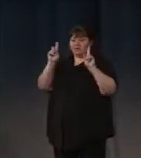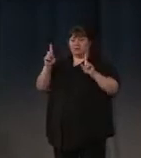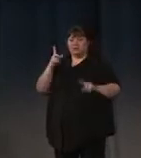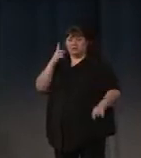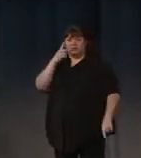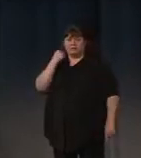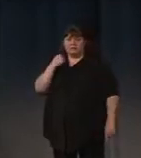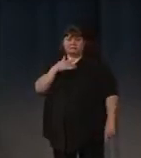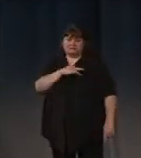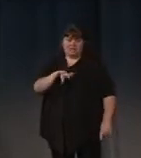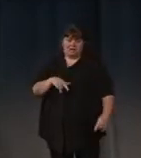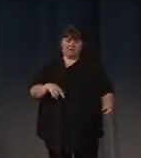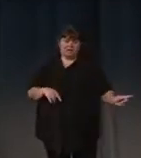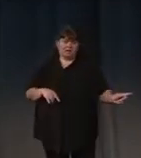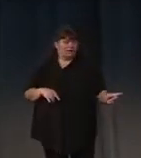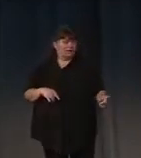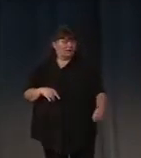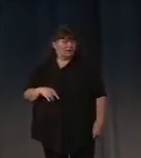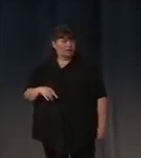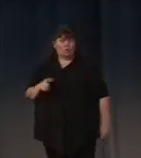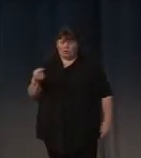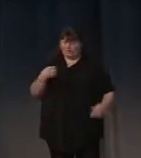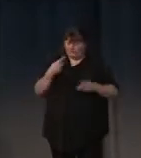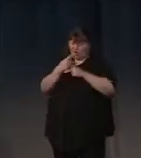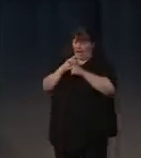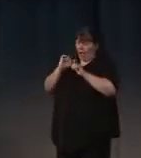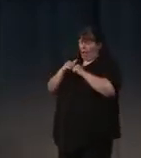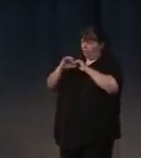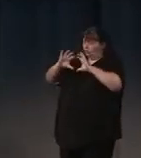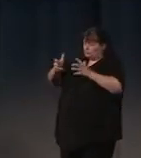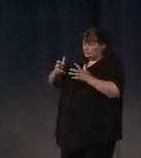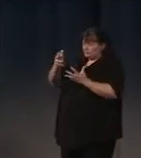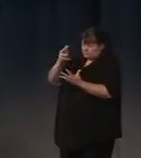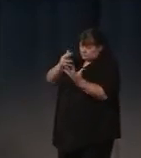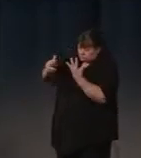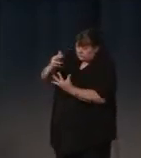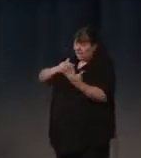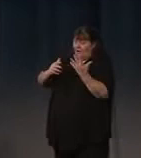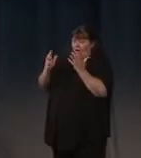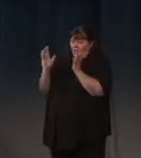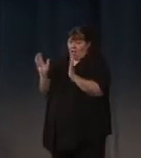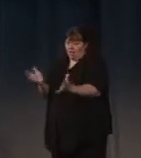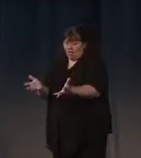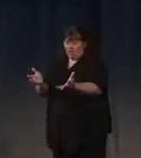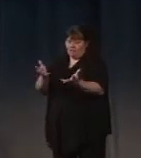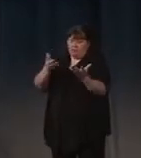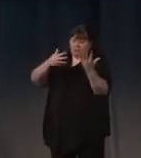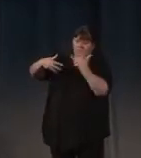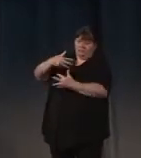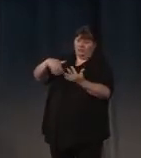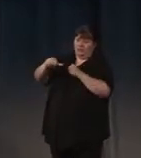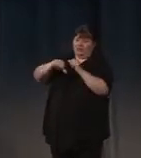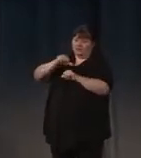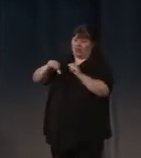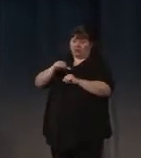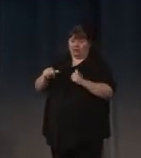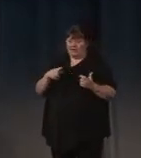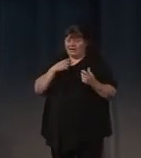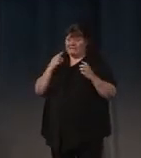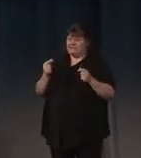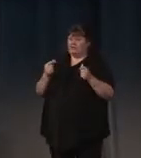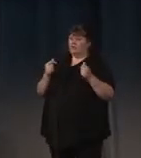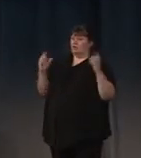he's interested in is a self-organization of groups. So how do you start interacting with the people that you are suddenly